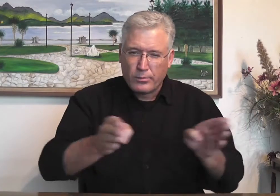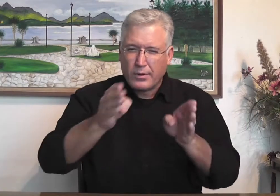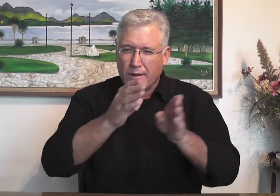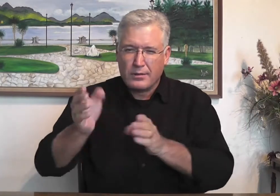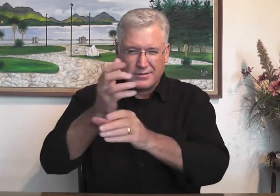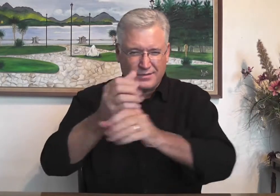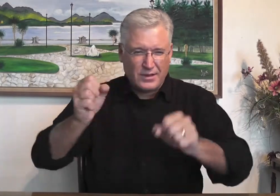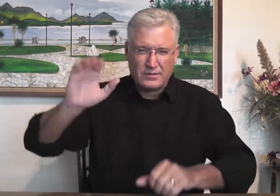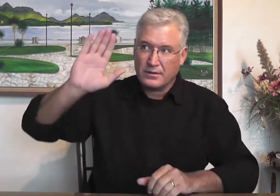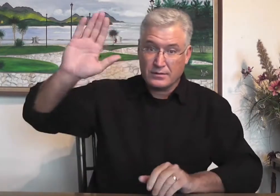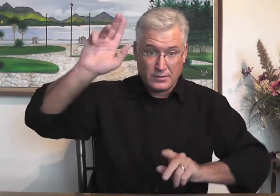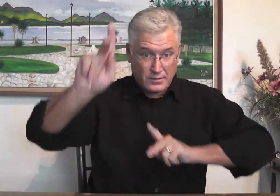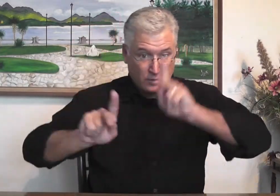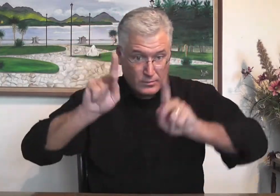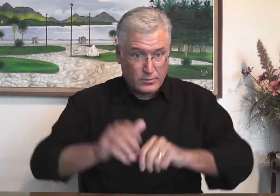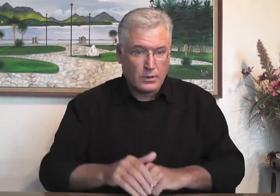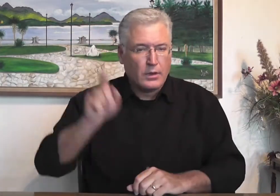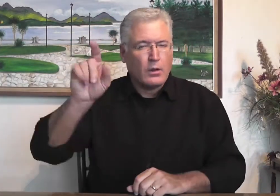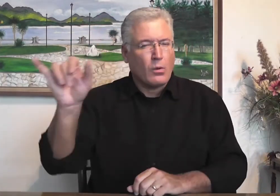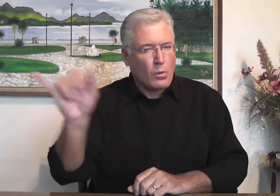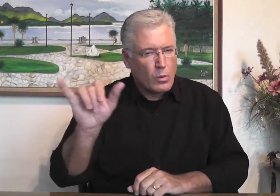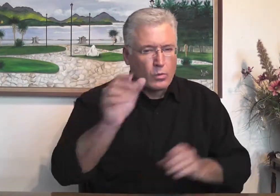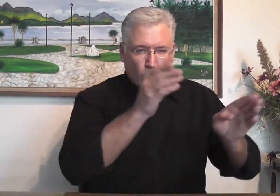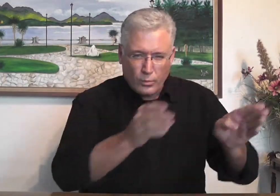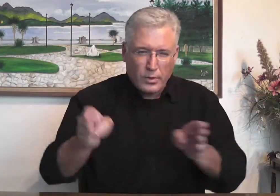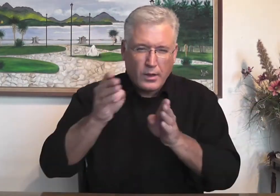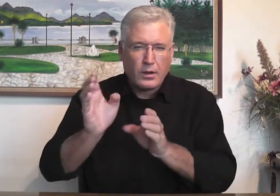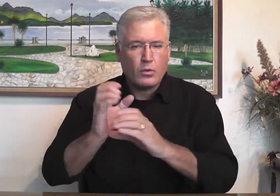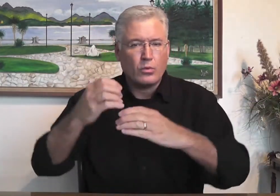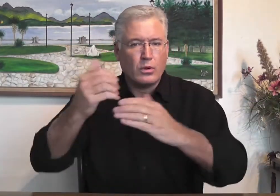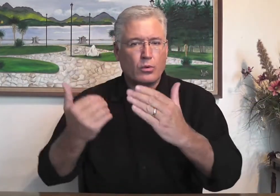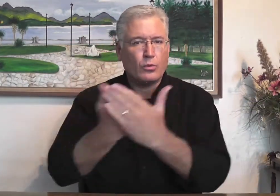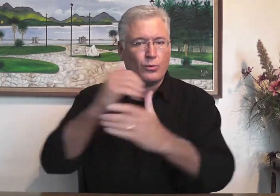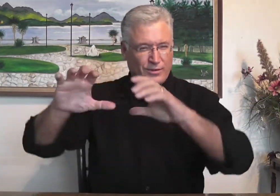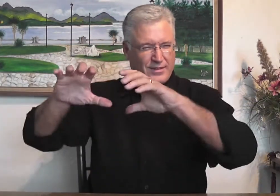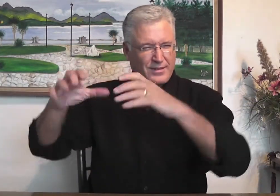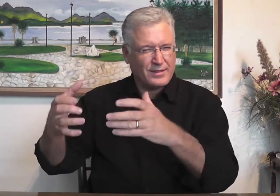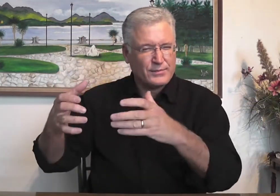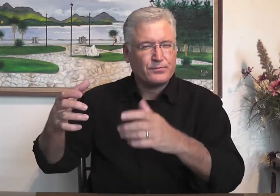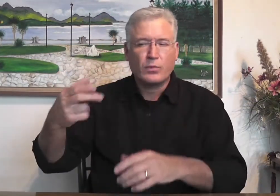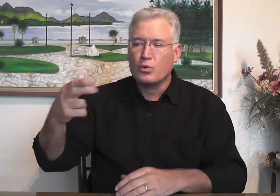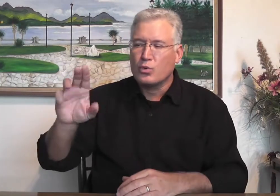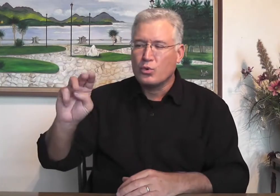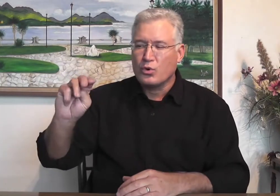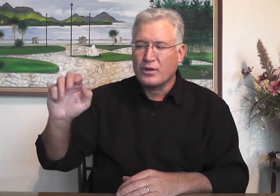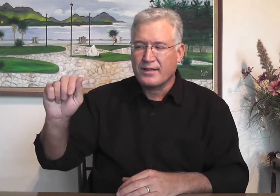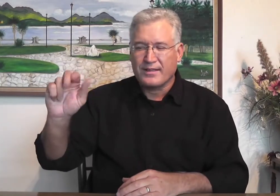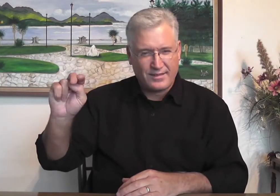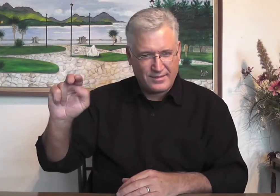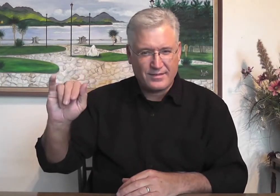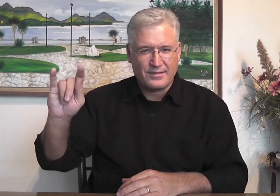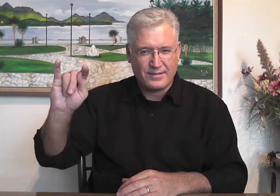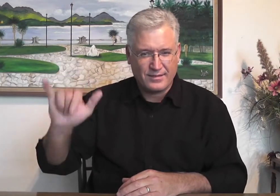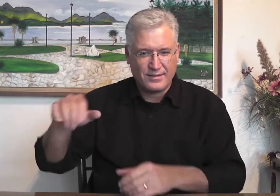When God made this plan to save his people, he also planned to create a new